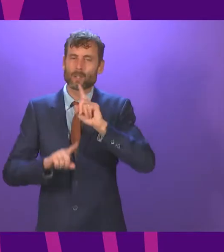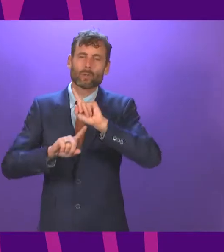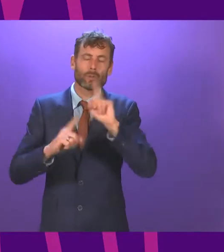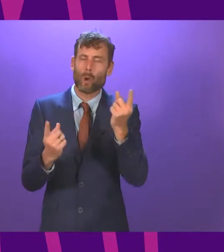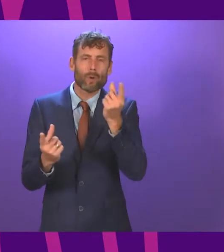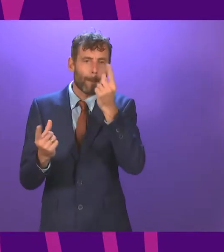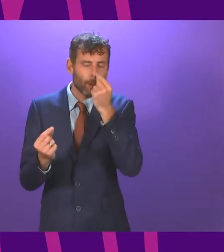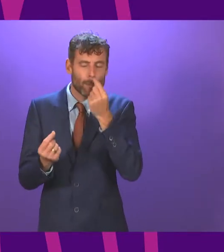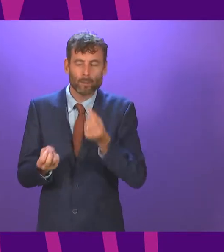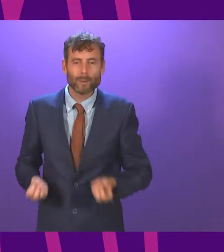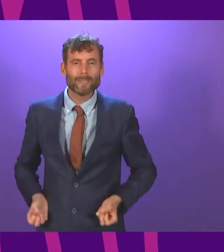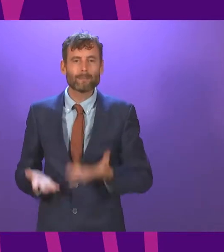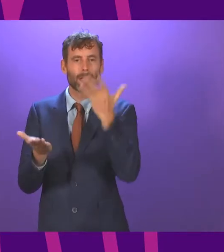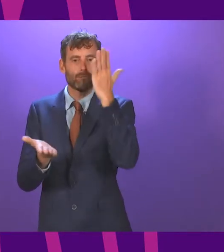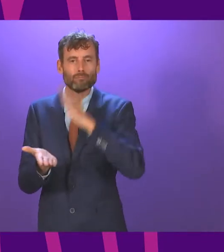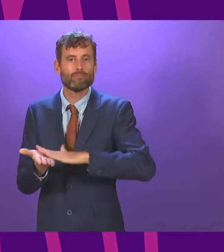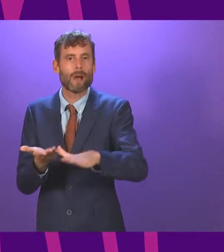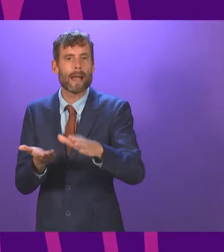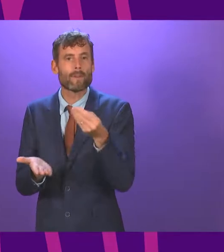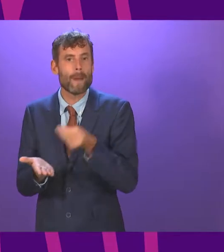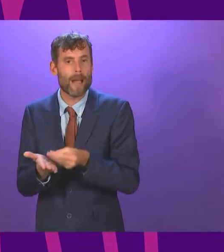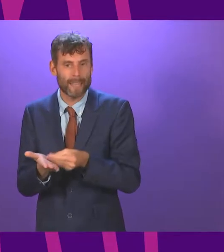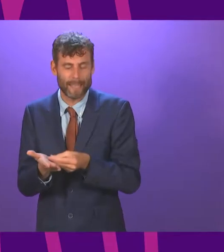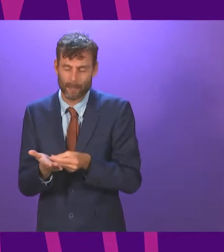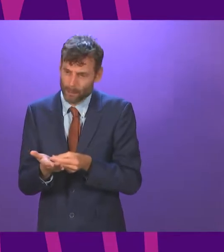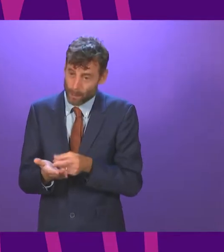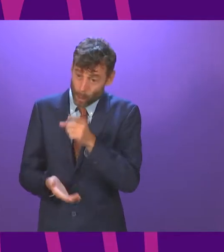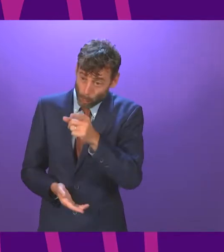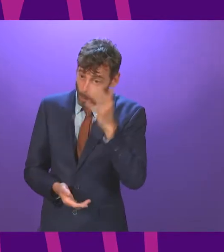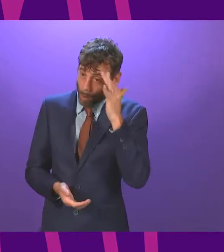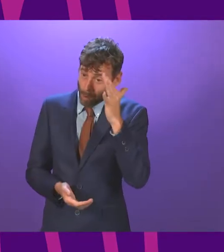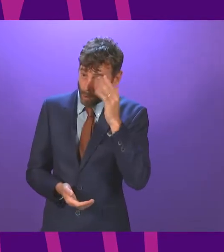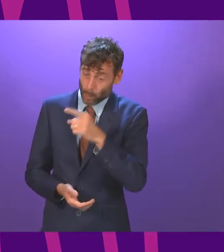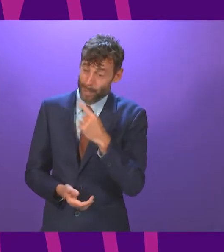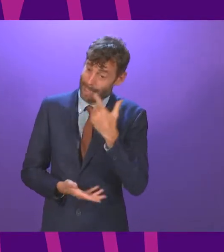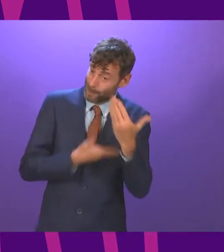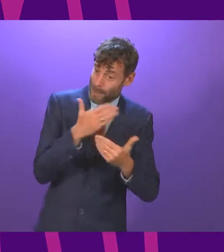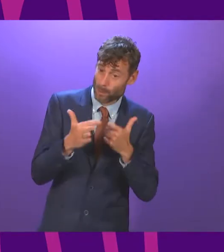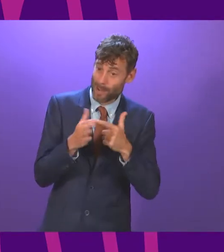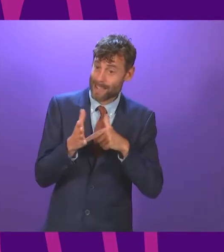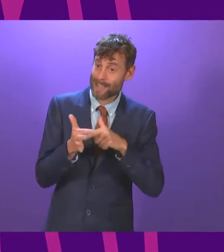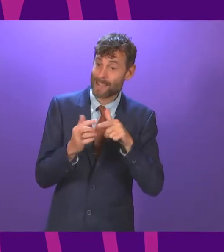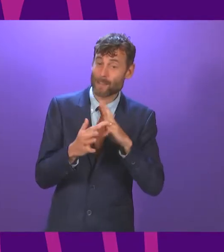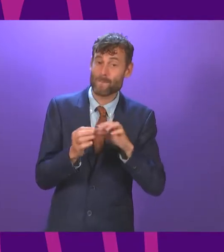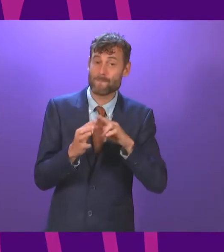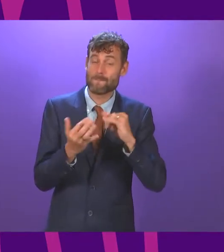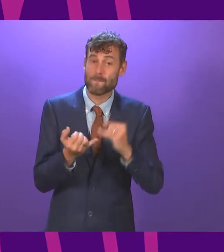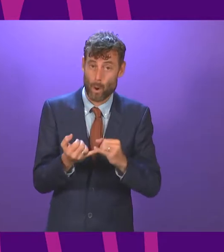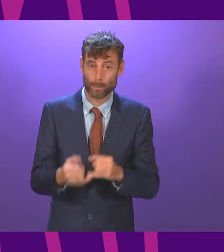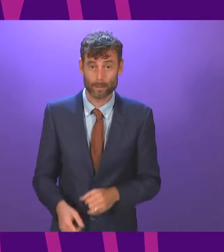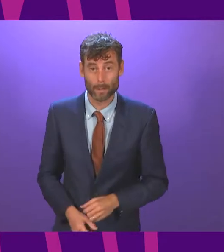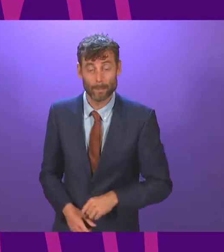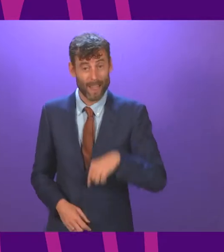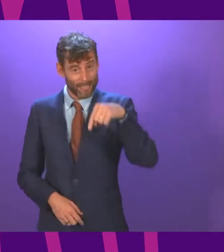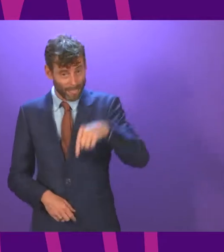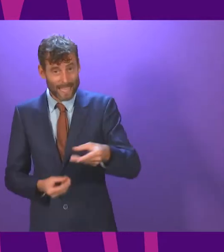Kate Forbes is very interested in that particular theory. A party whose policies would cause devastation to those whose jobs depend upon the oil and gas